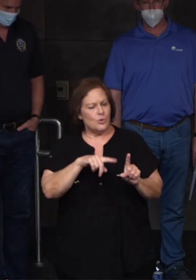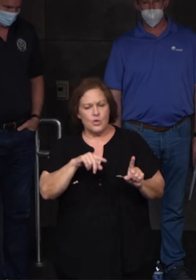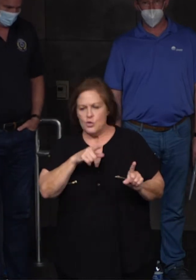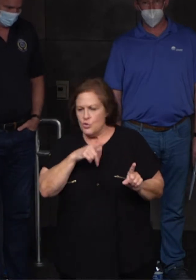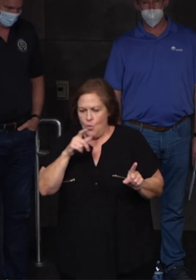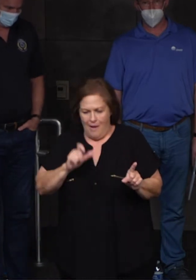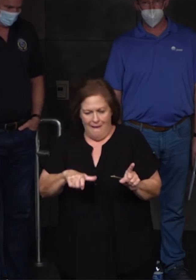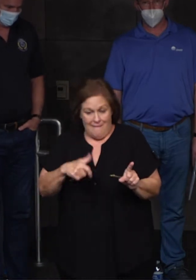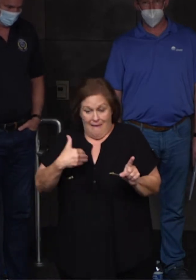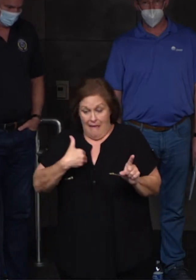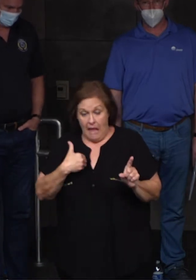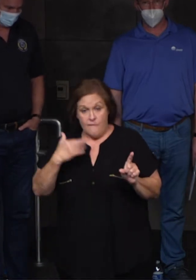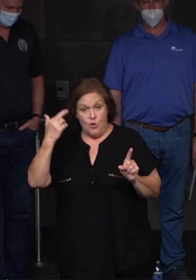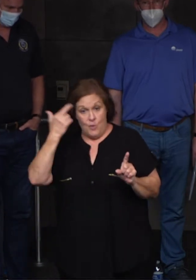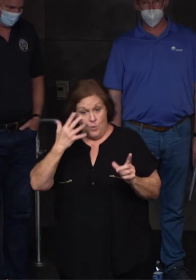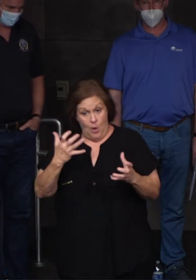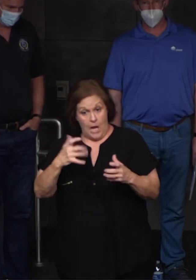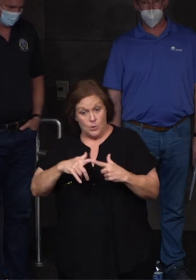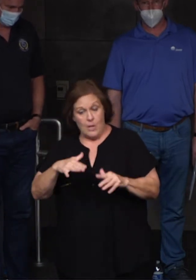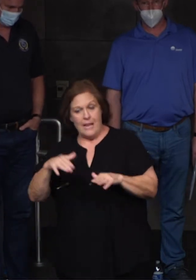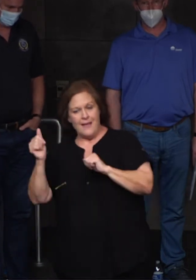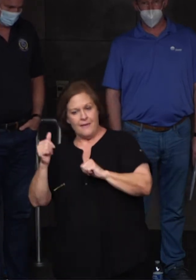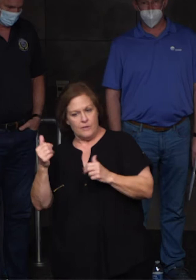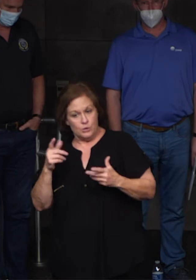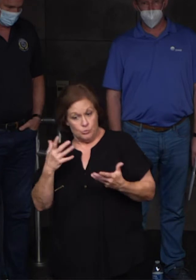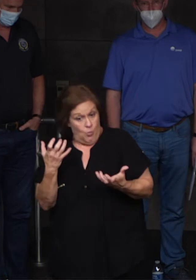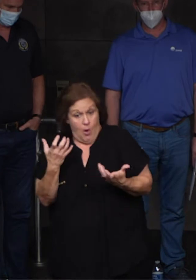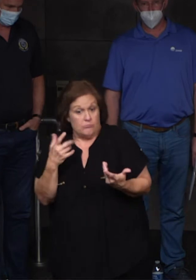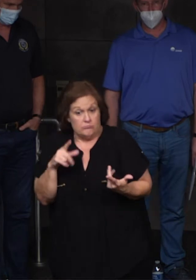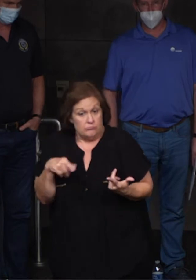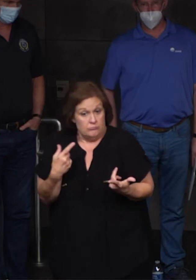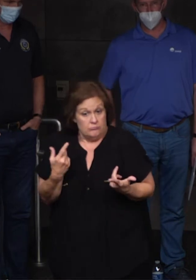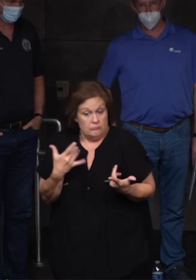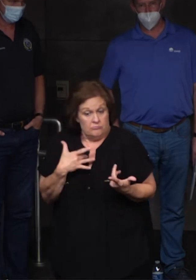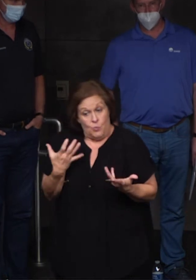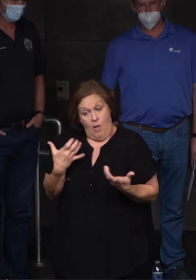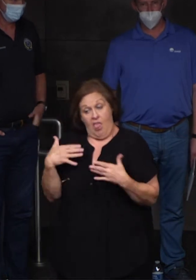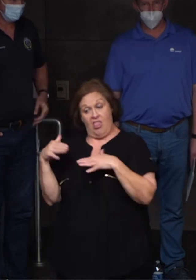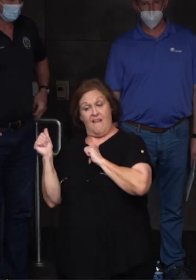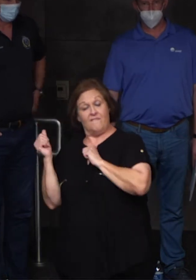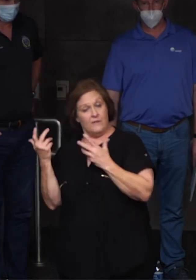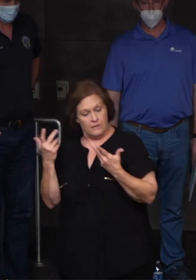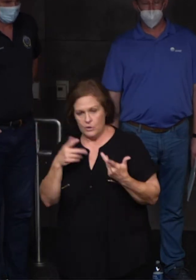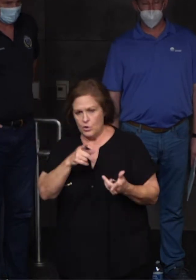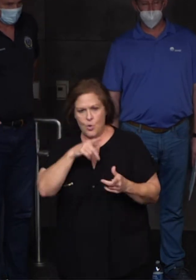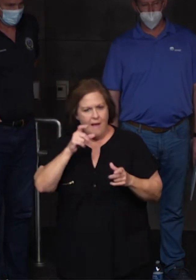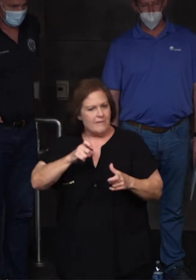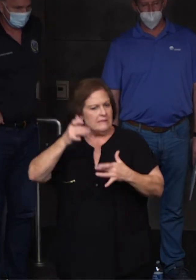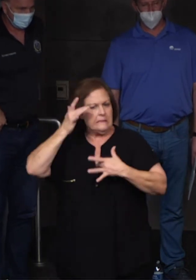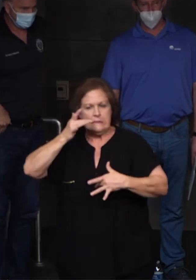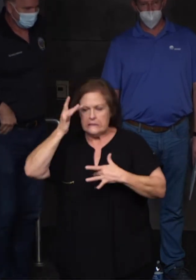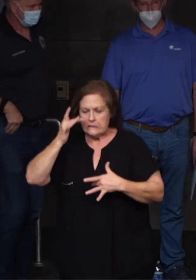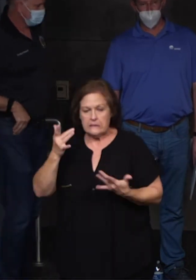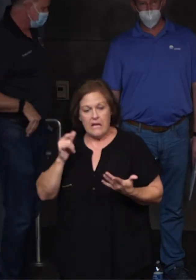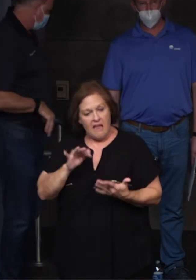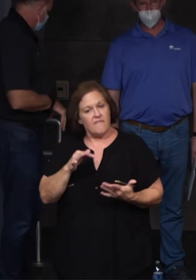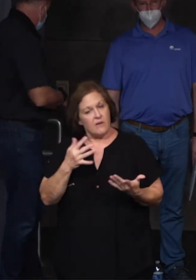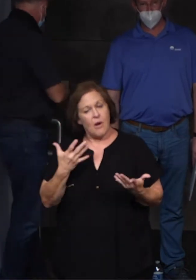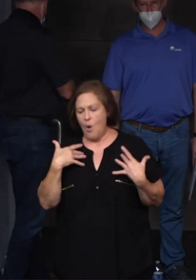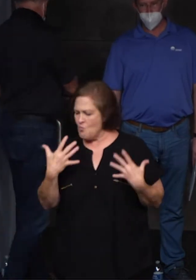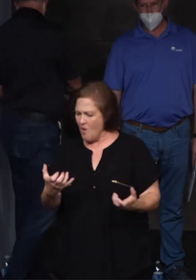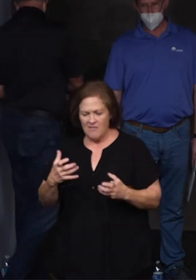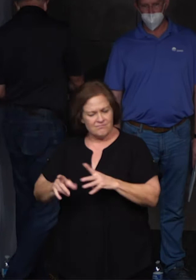don't have to have a reason to want to leave. You just need to want to leave. You don't have to be medically vulnerable. You just want to get out of here.